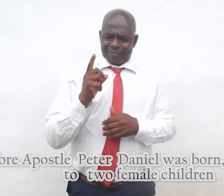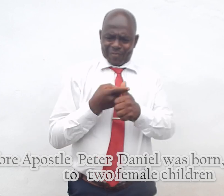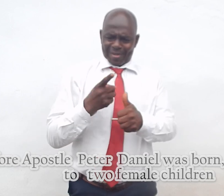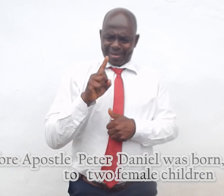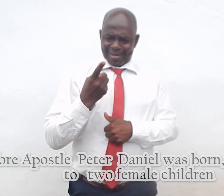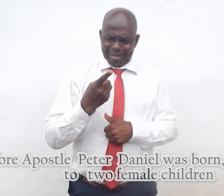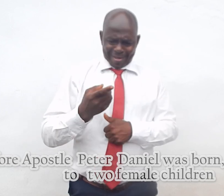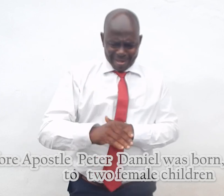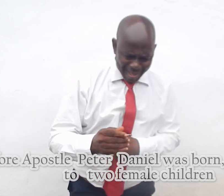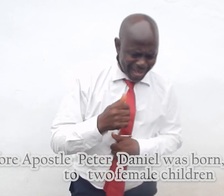two female